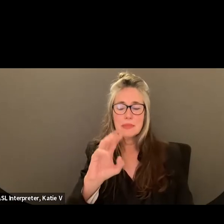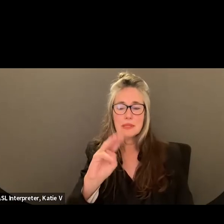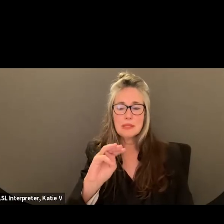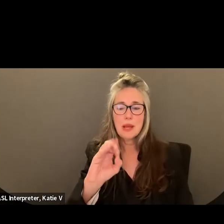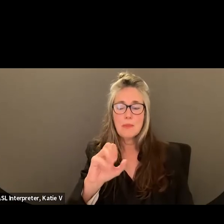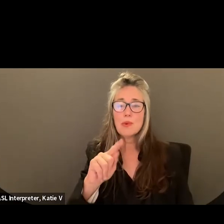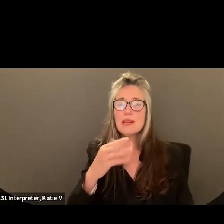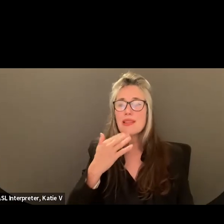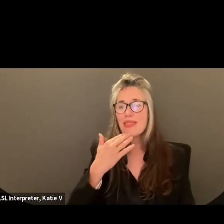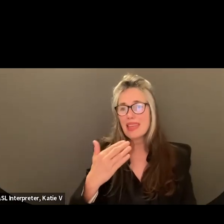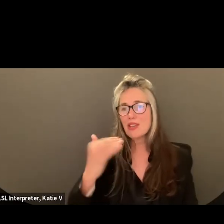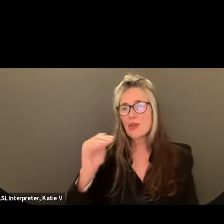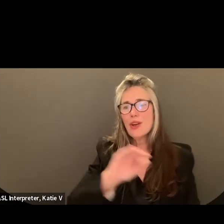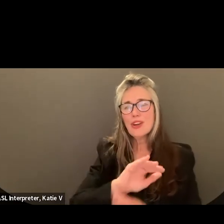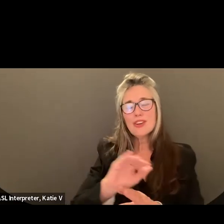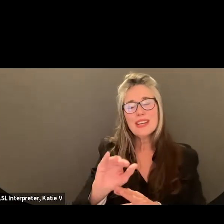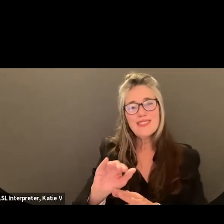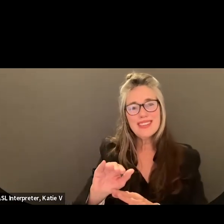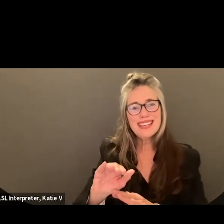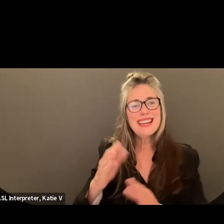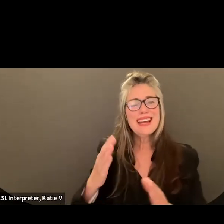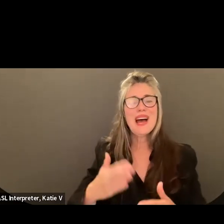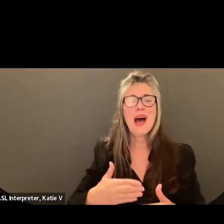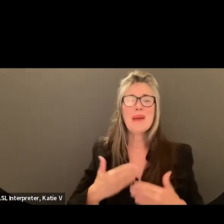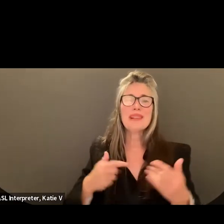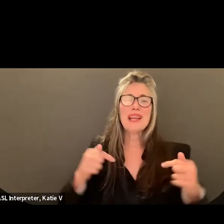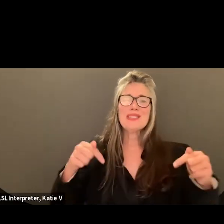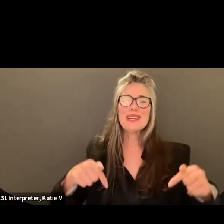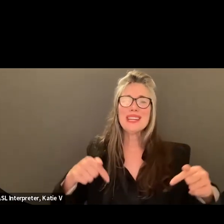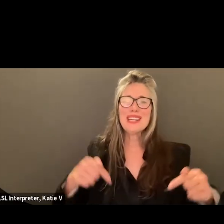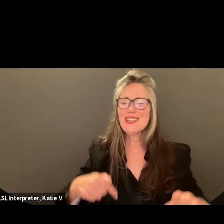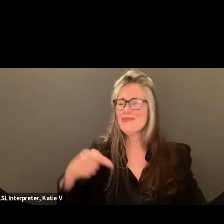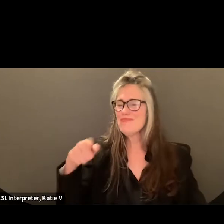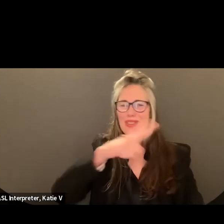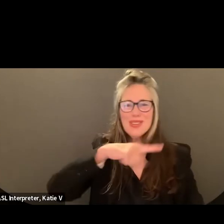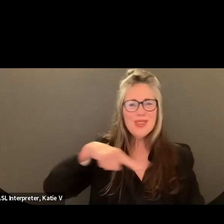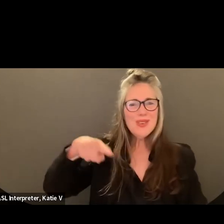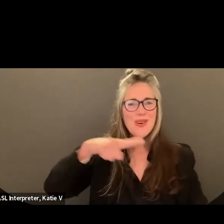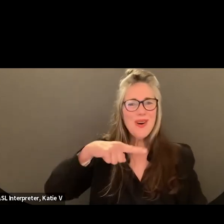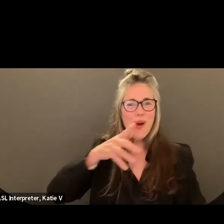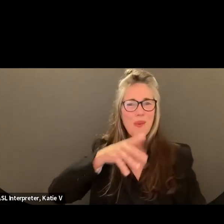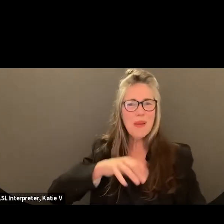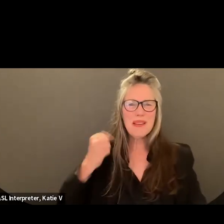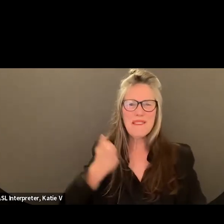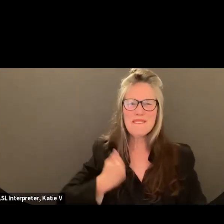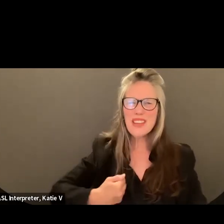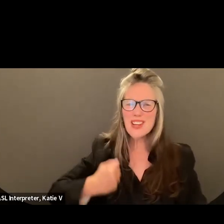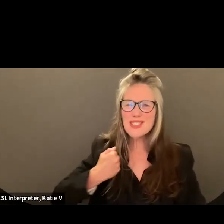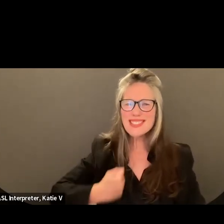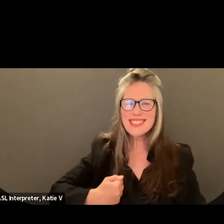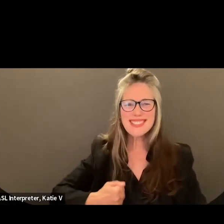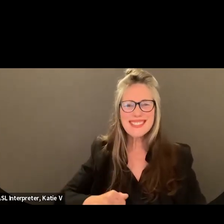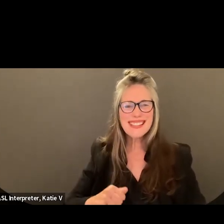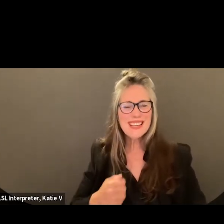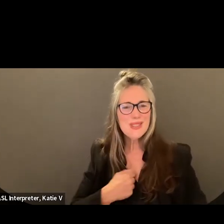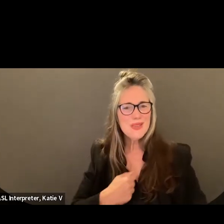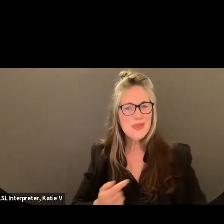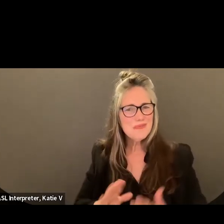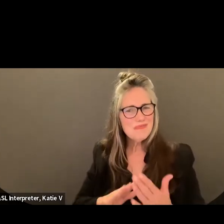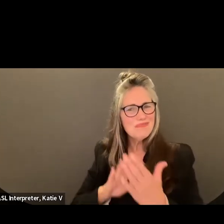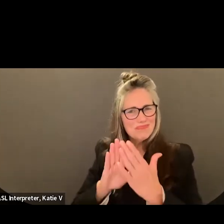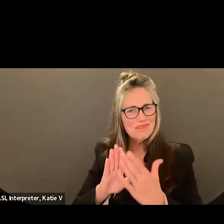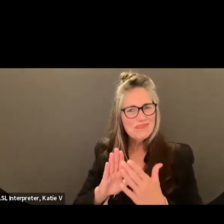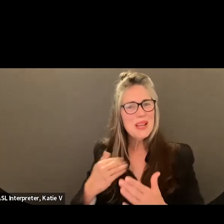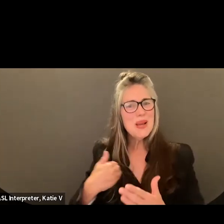Good evening, everyone. And yes, I'm so glad to be on this fierce women panel in terms of that. Just the fierceness here and